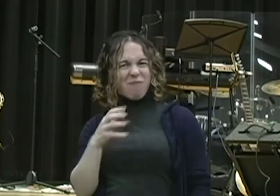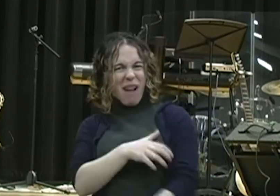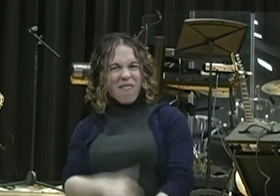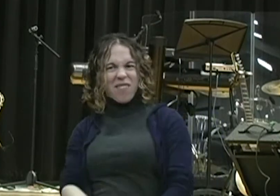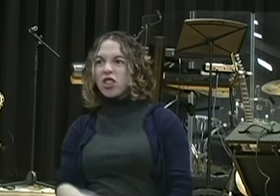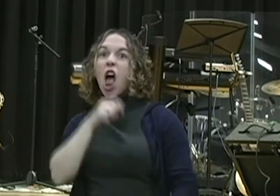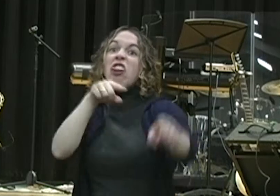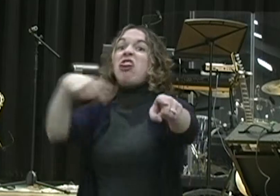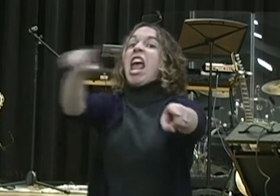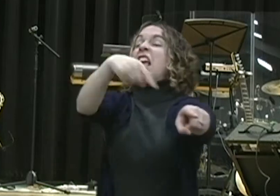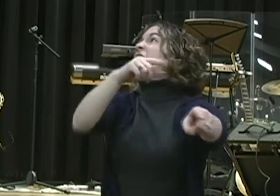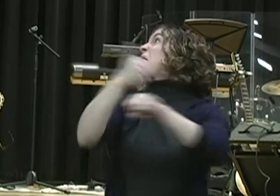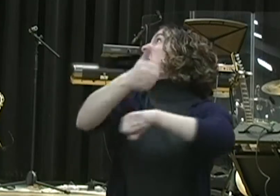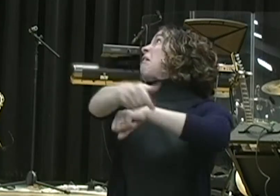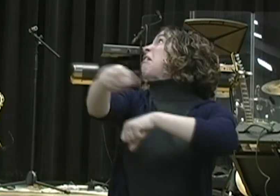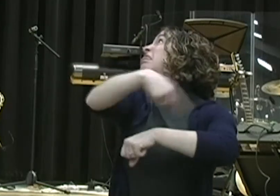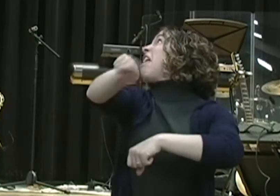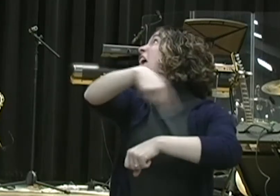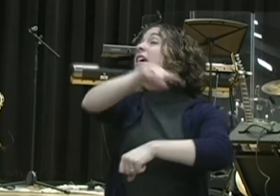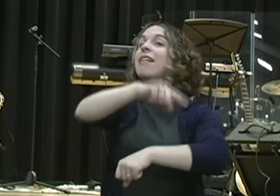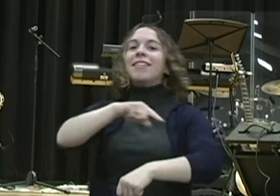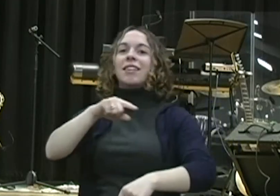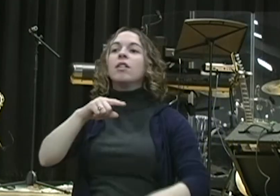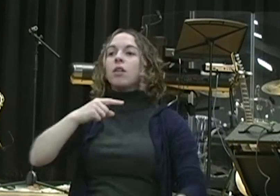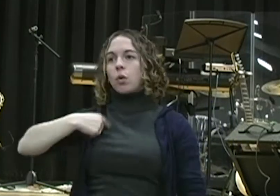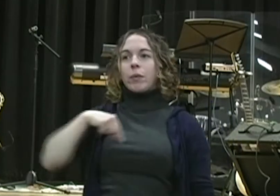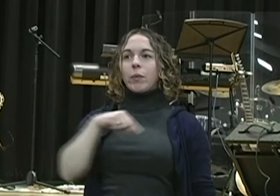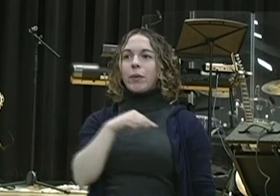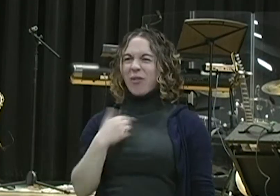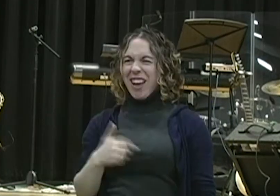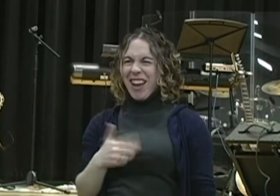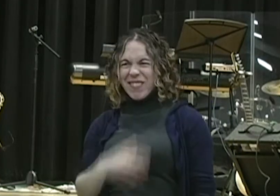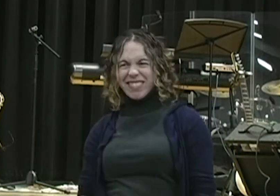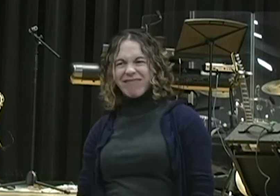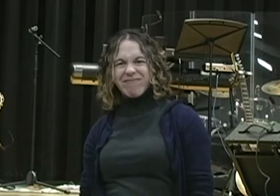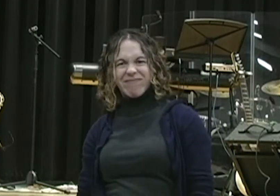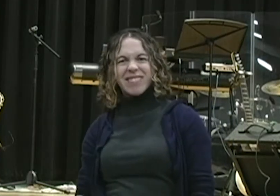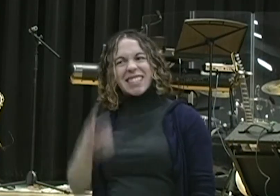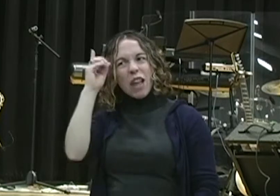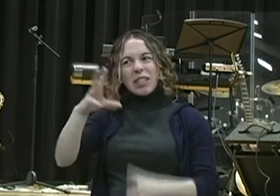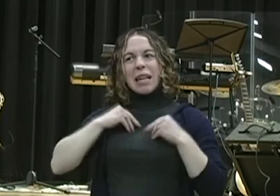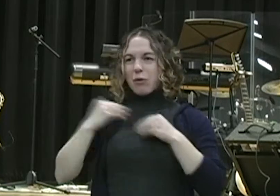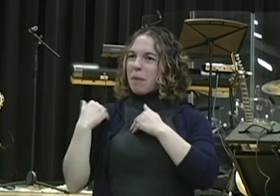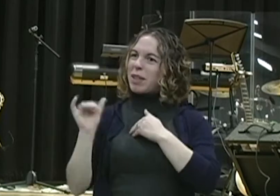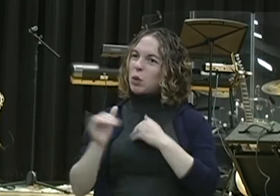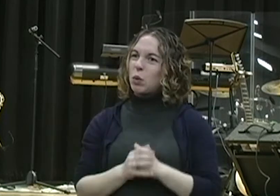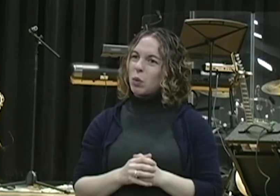hurt? And there's a place in that, in prayer, that you can get. If your nation hurts, if your community hurts, if your family hurts, you should hurt.